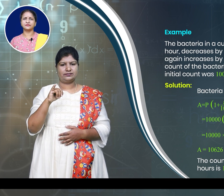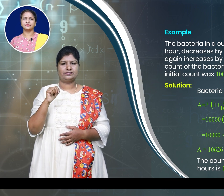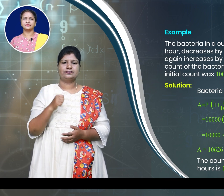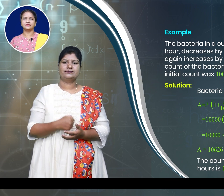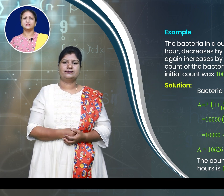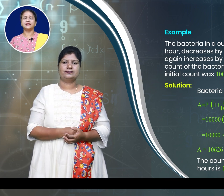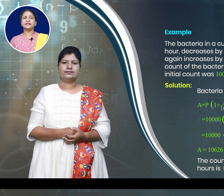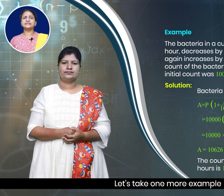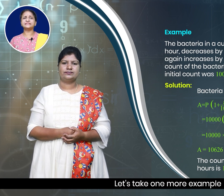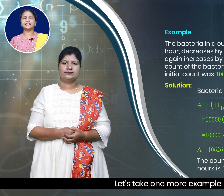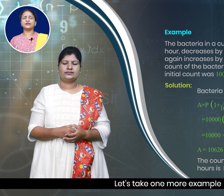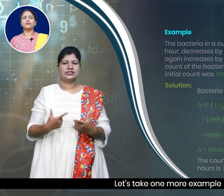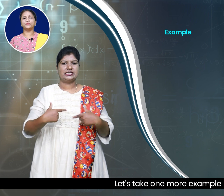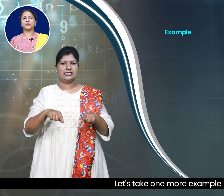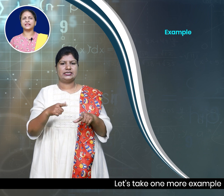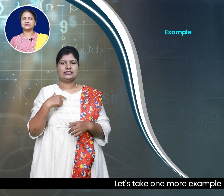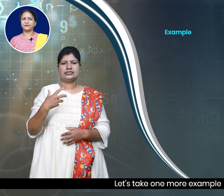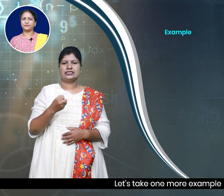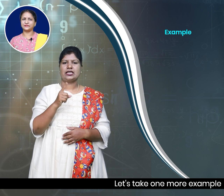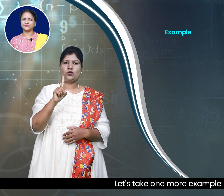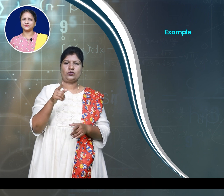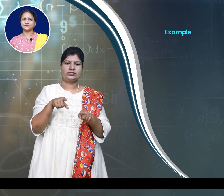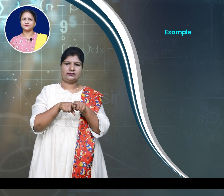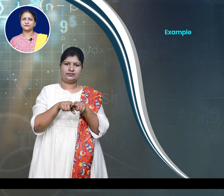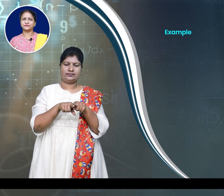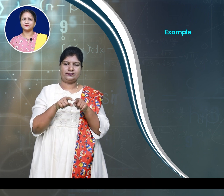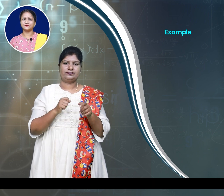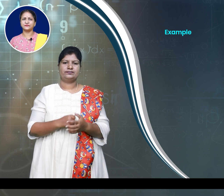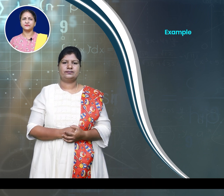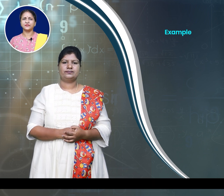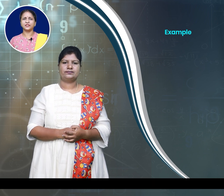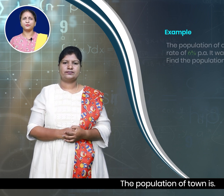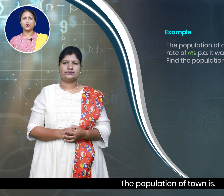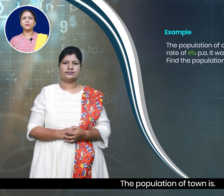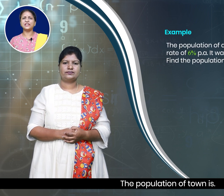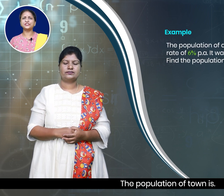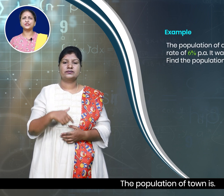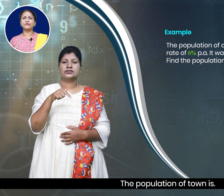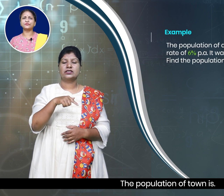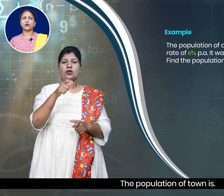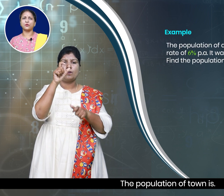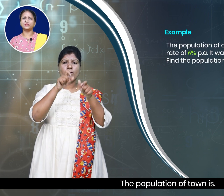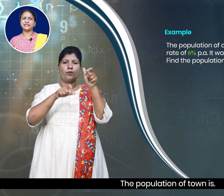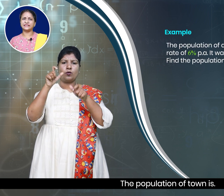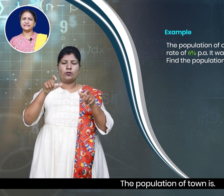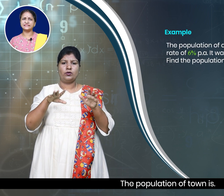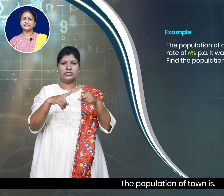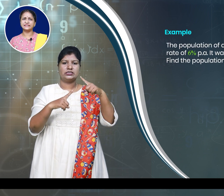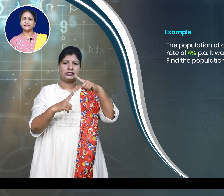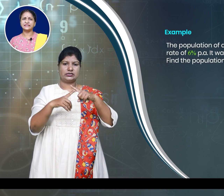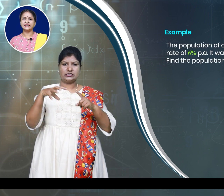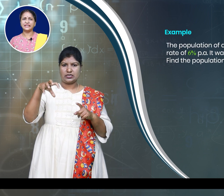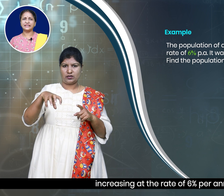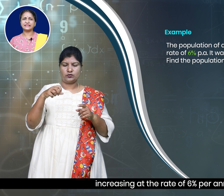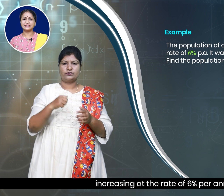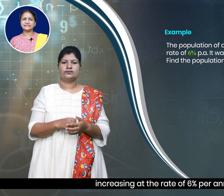Let us take one more example. The population of town is increasing